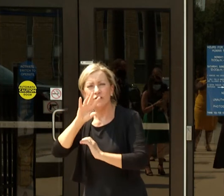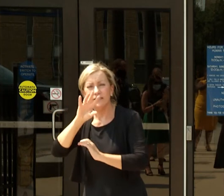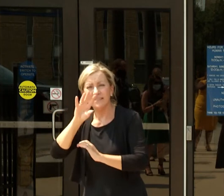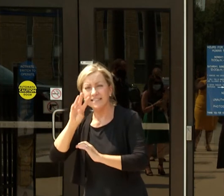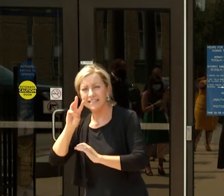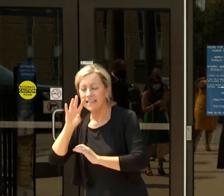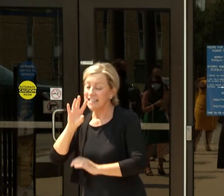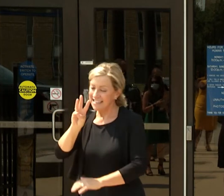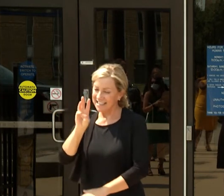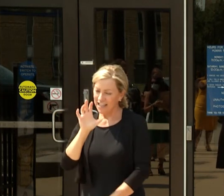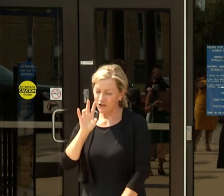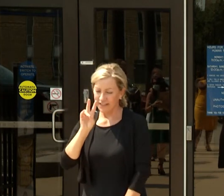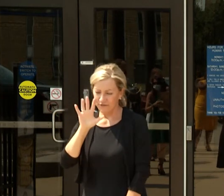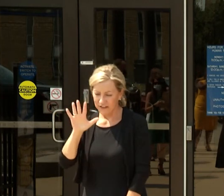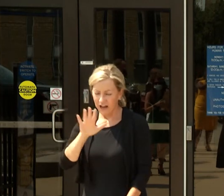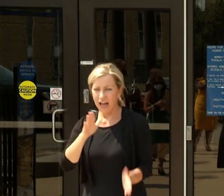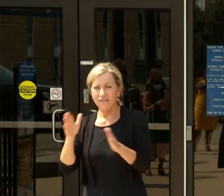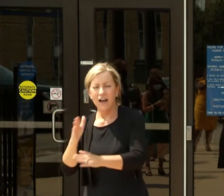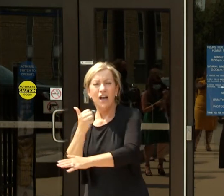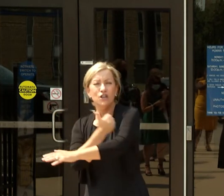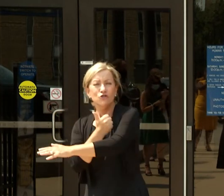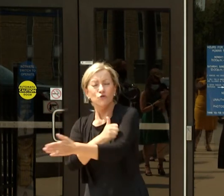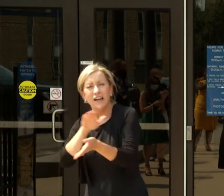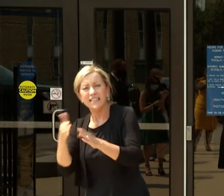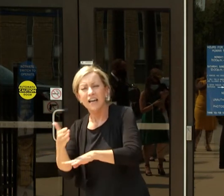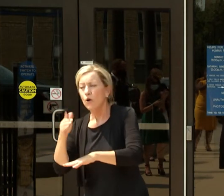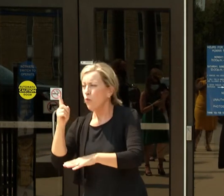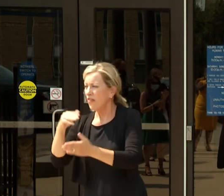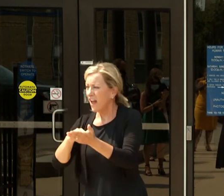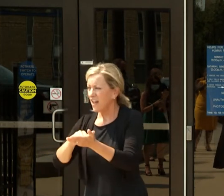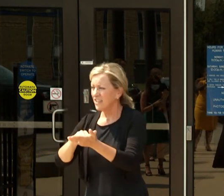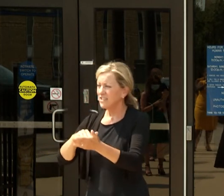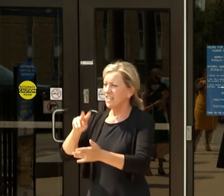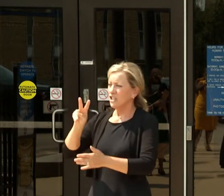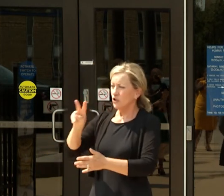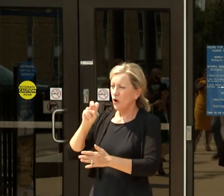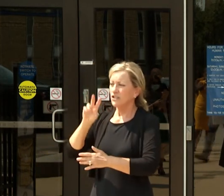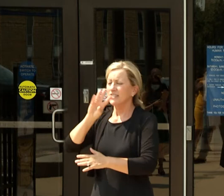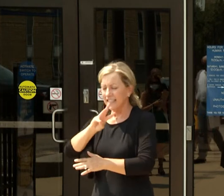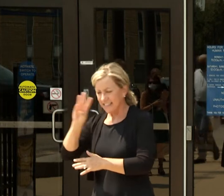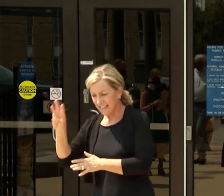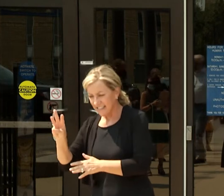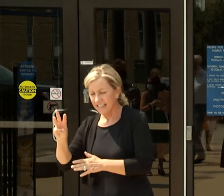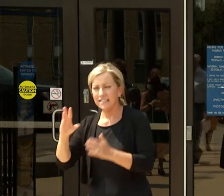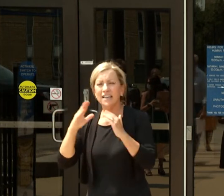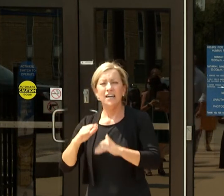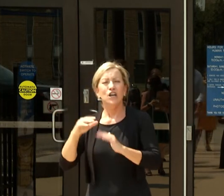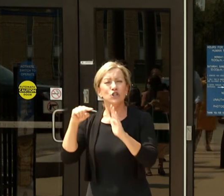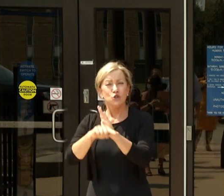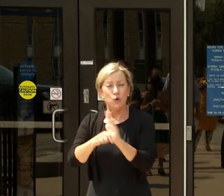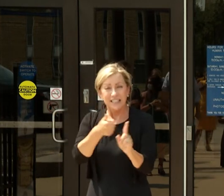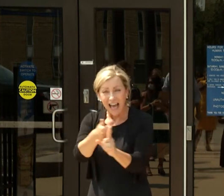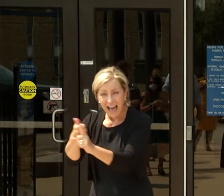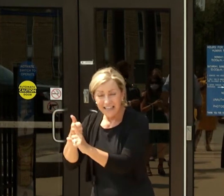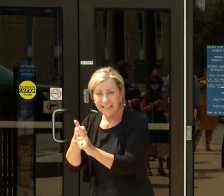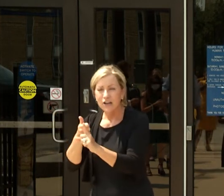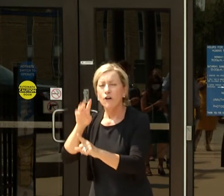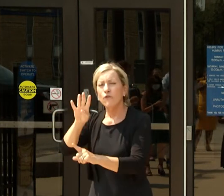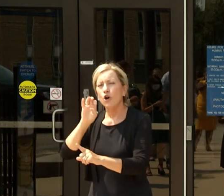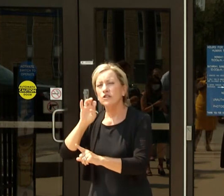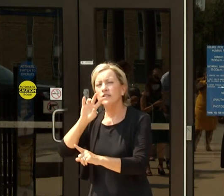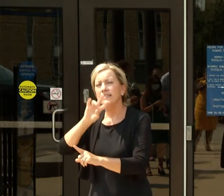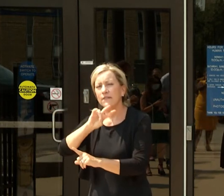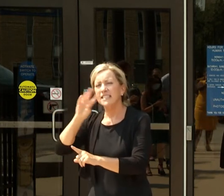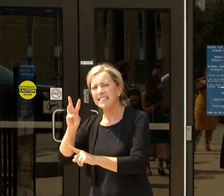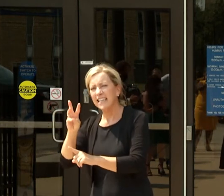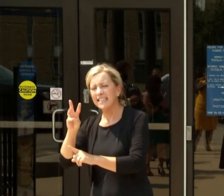1,266 with 13 cases still pending, suicides 477. For 2020,